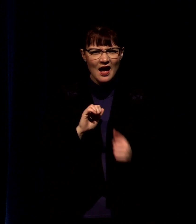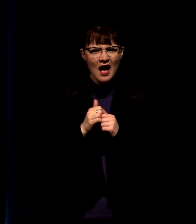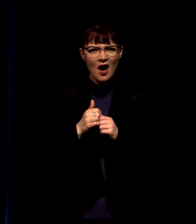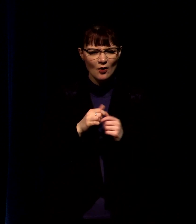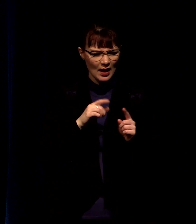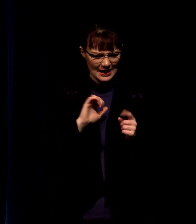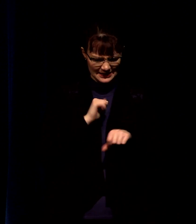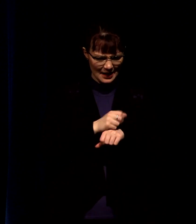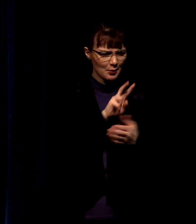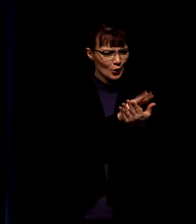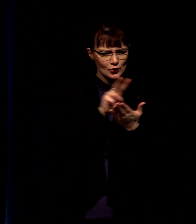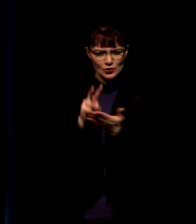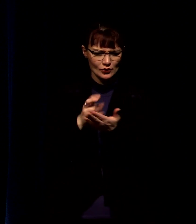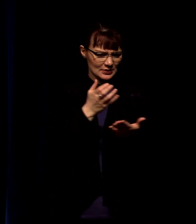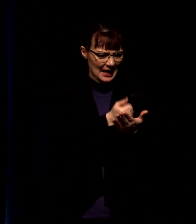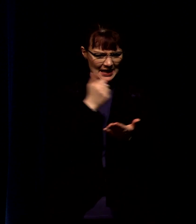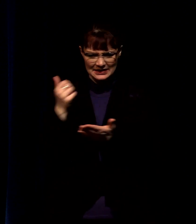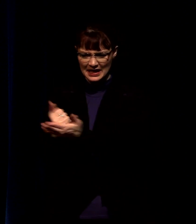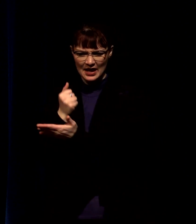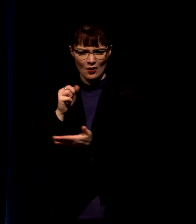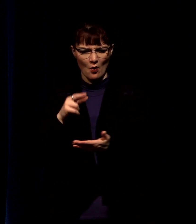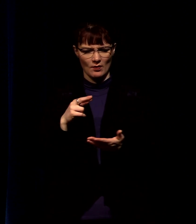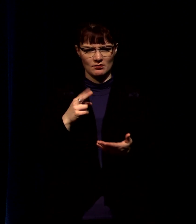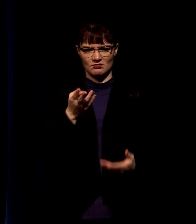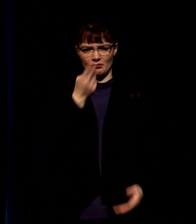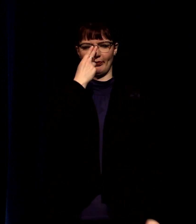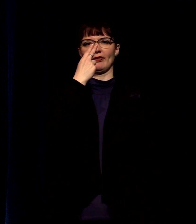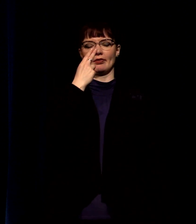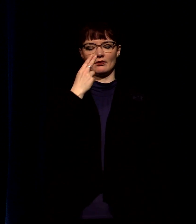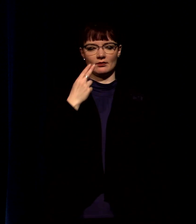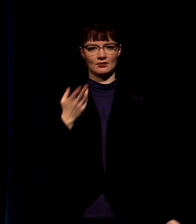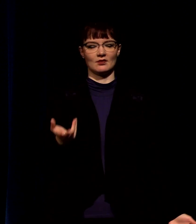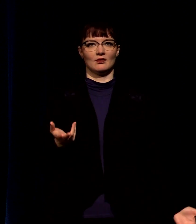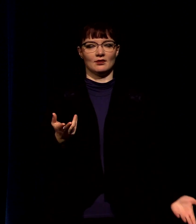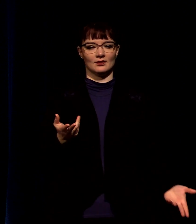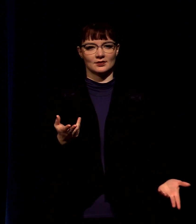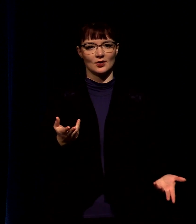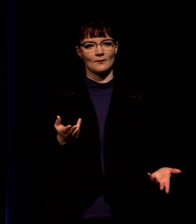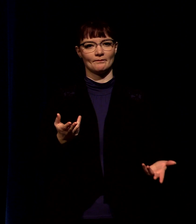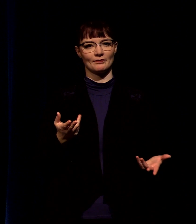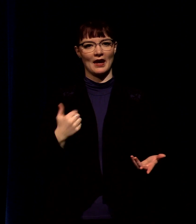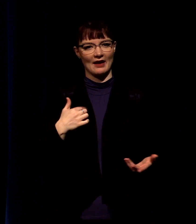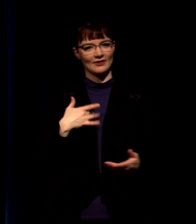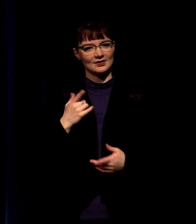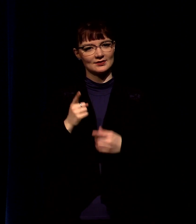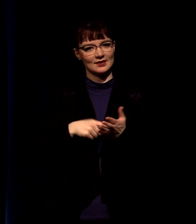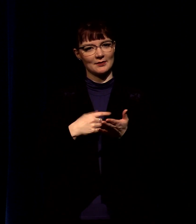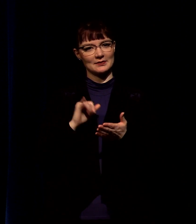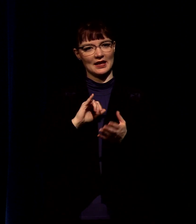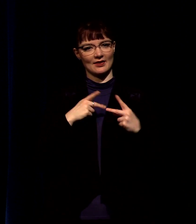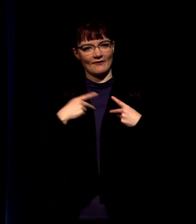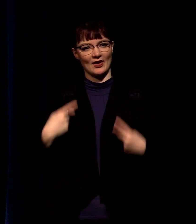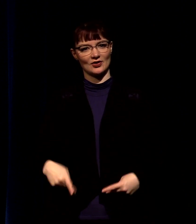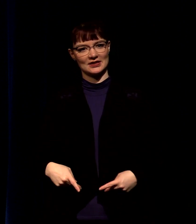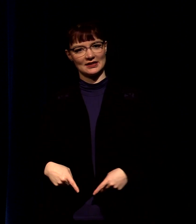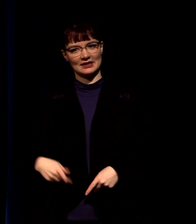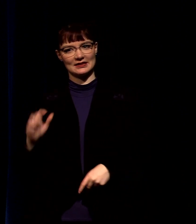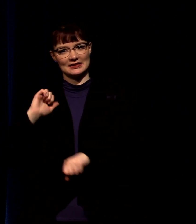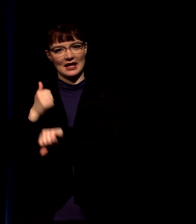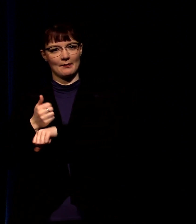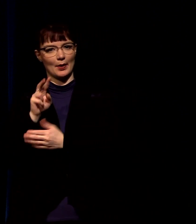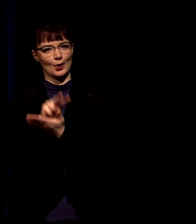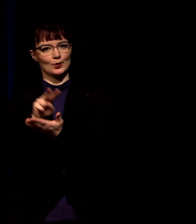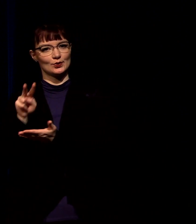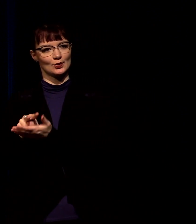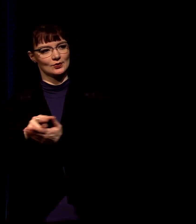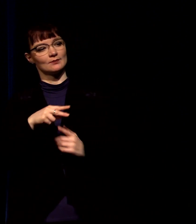lose lose and honestly it's like i'm one of these pharisees they think they've got jesus